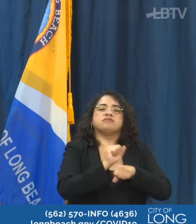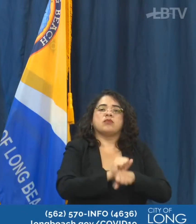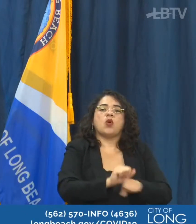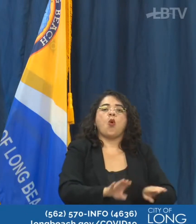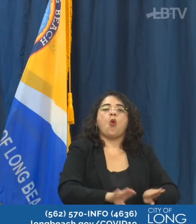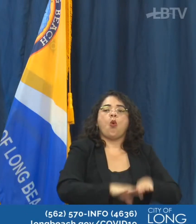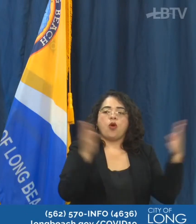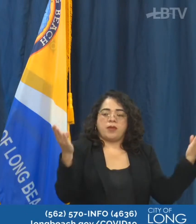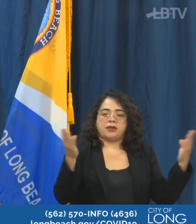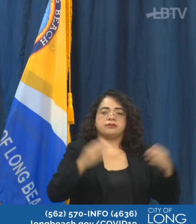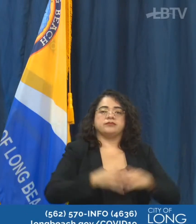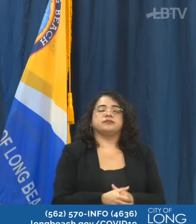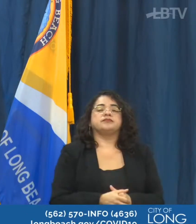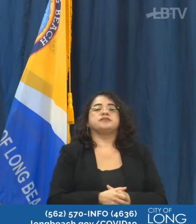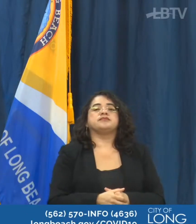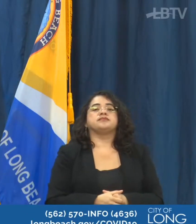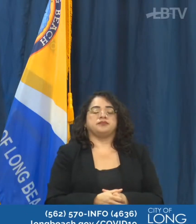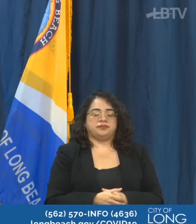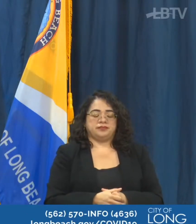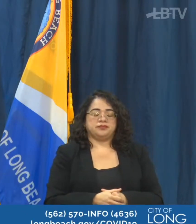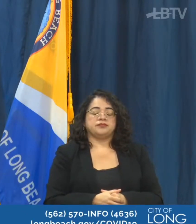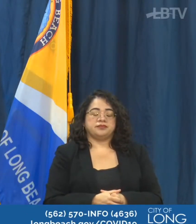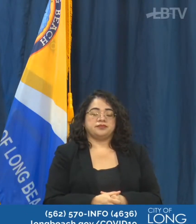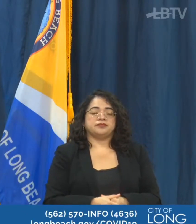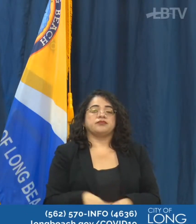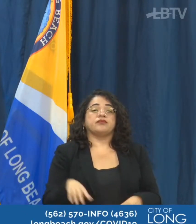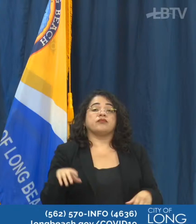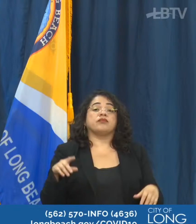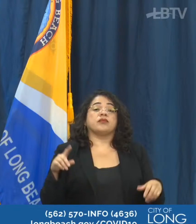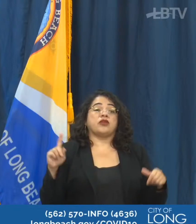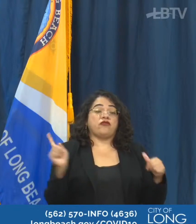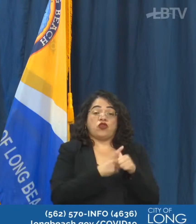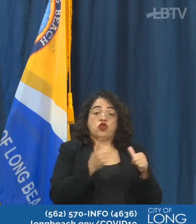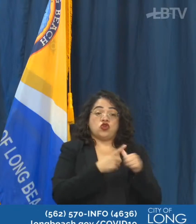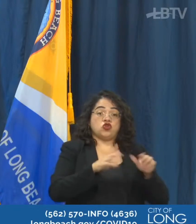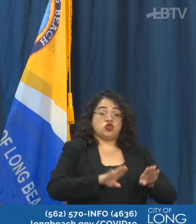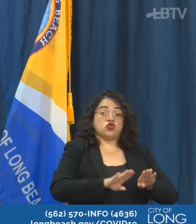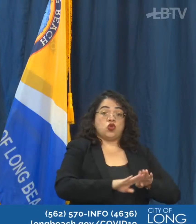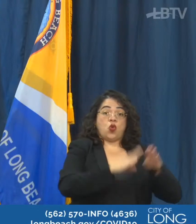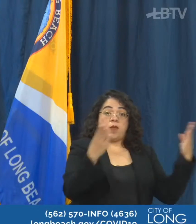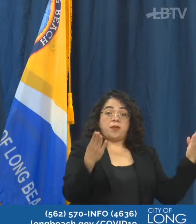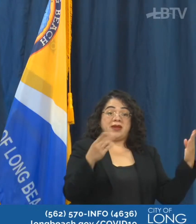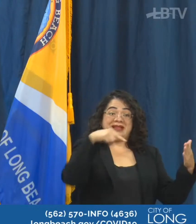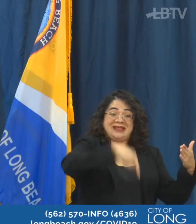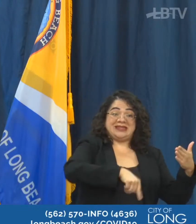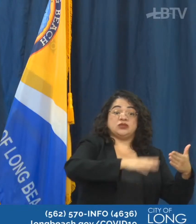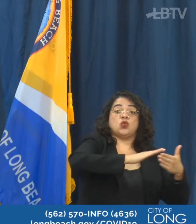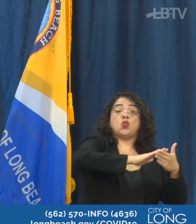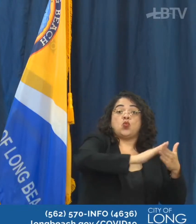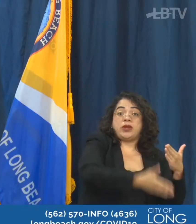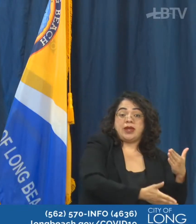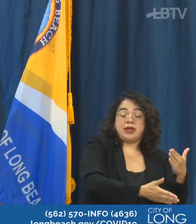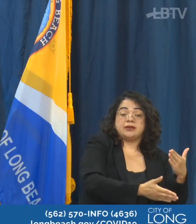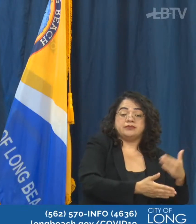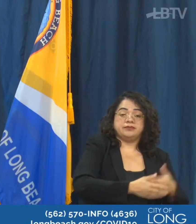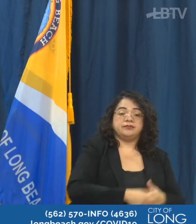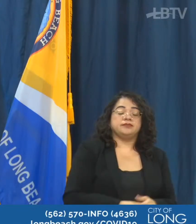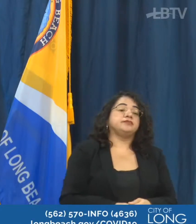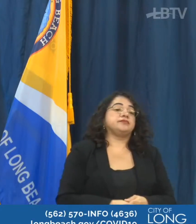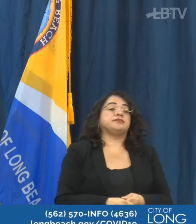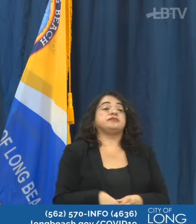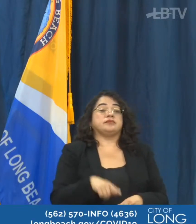I want to talk to folks about what can begin what can start opening this weekend. So as of